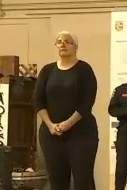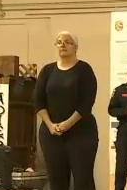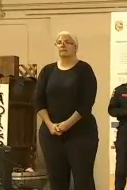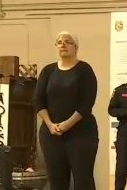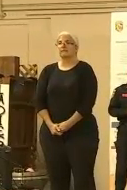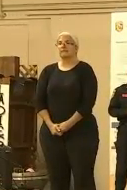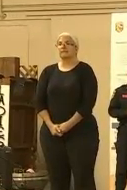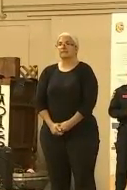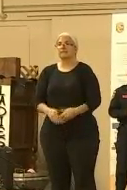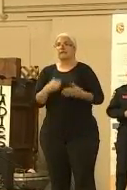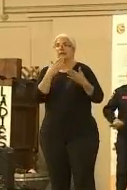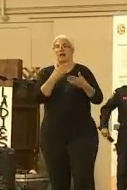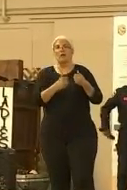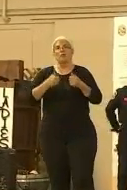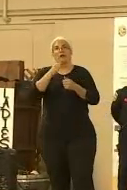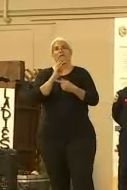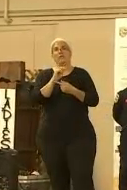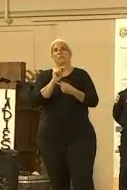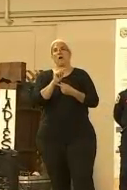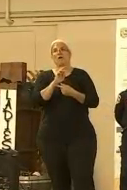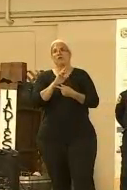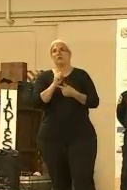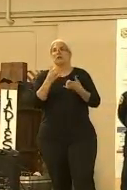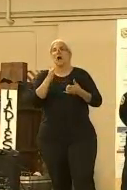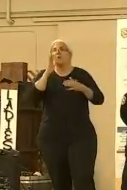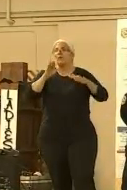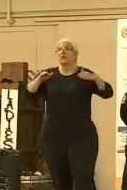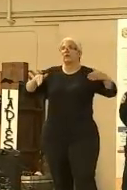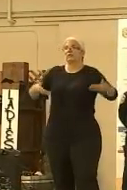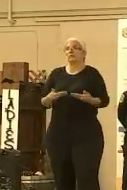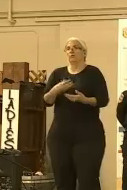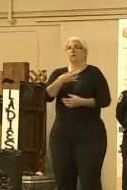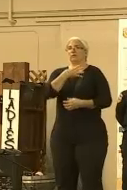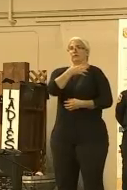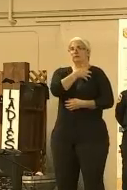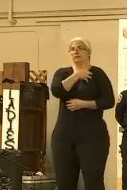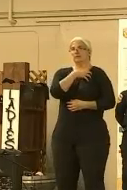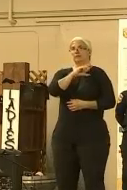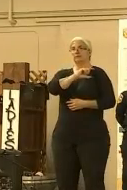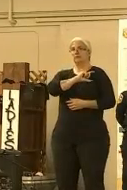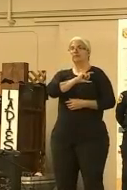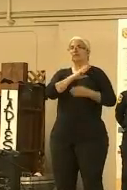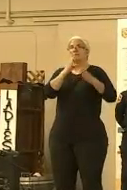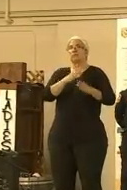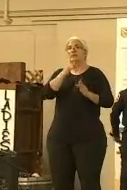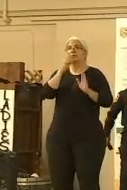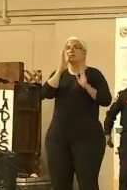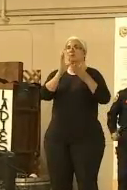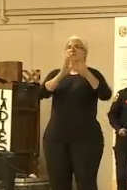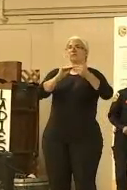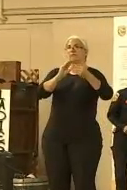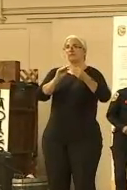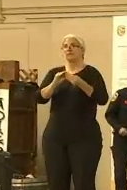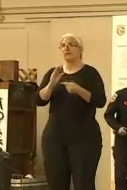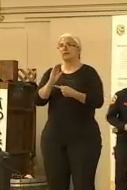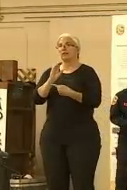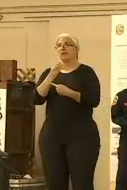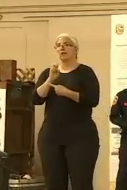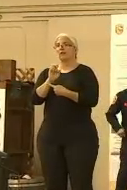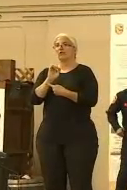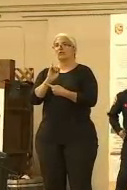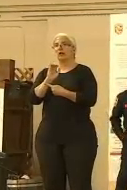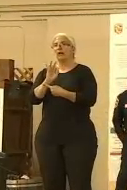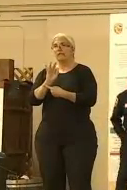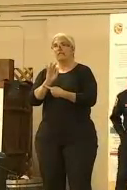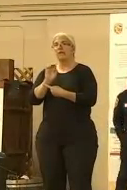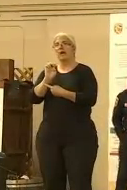Thank you, Chief. Now I'd like to bring up our law enforcement spokesman, Chief Mark Essek and Underseriff John